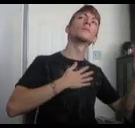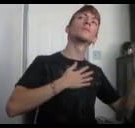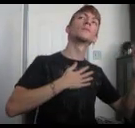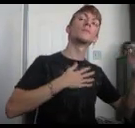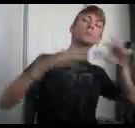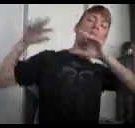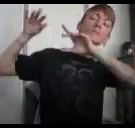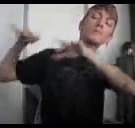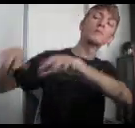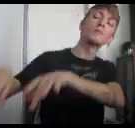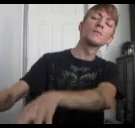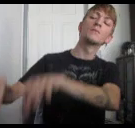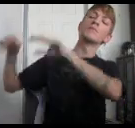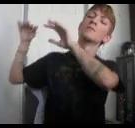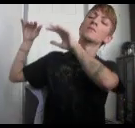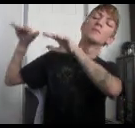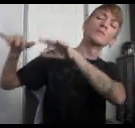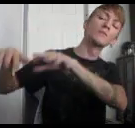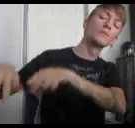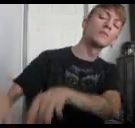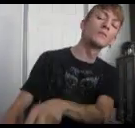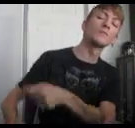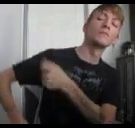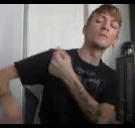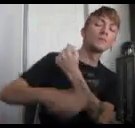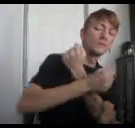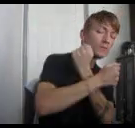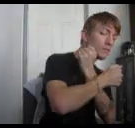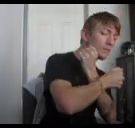the whole day long